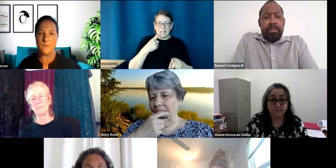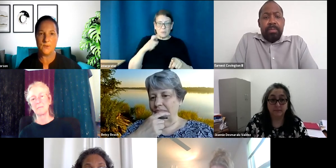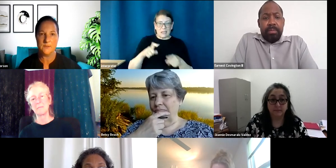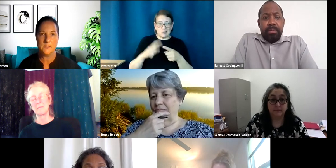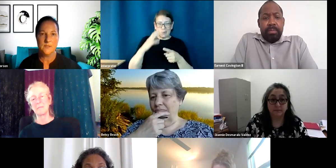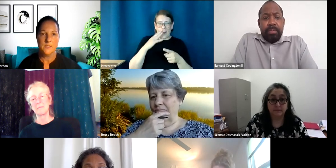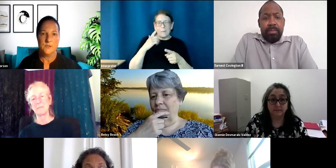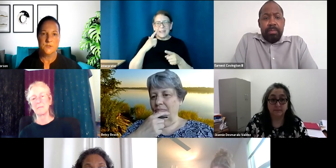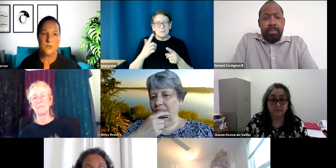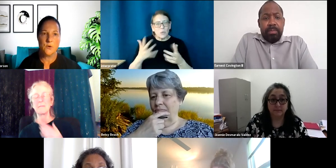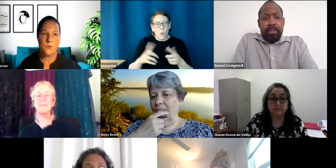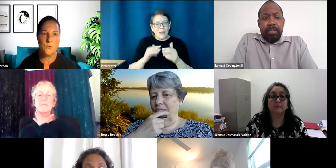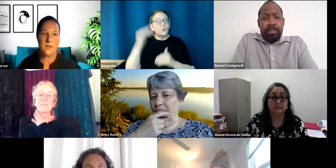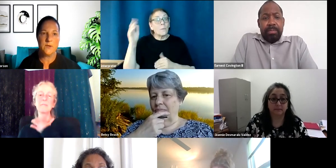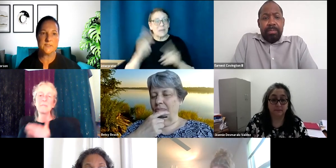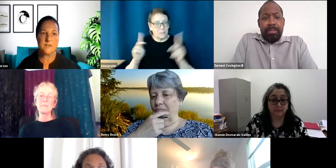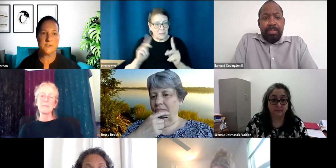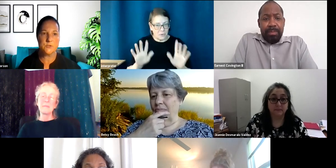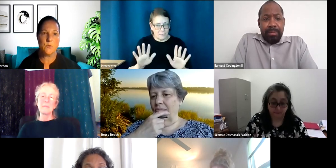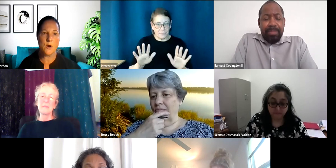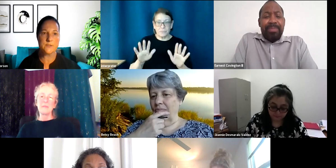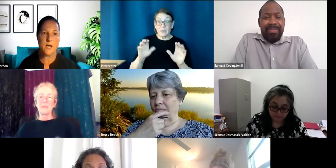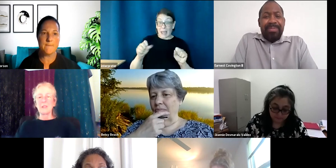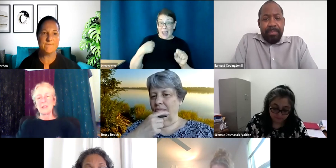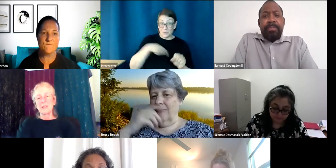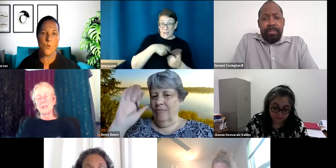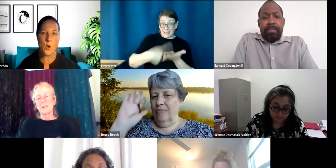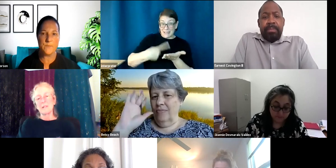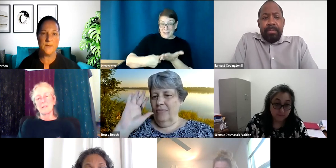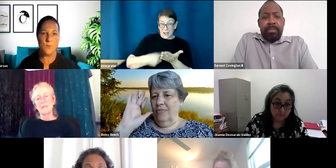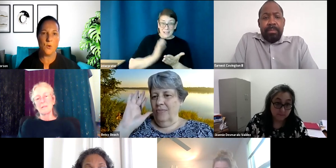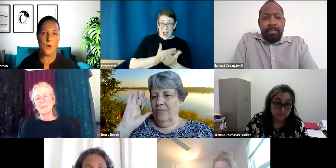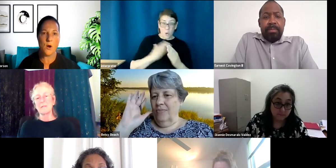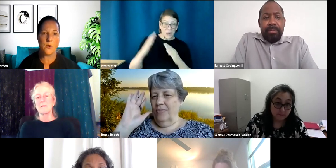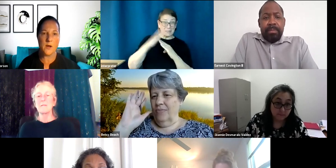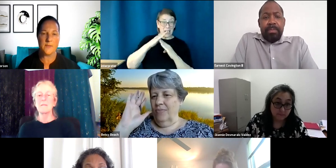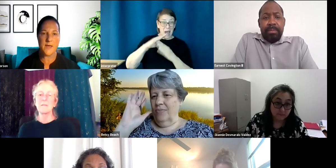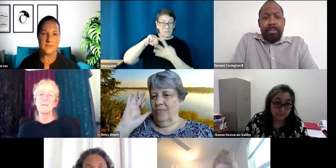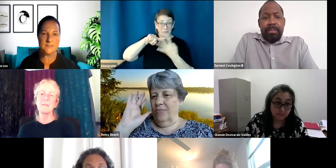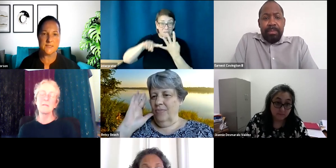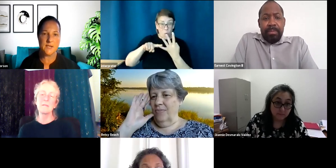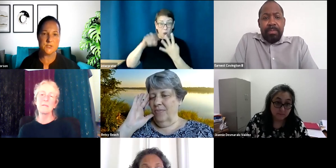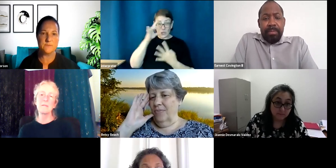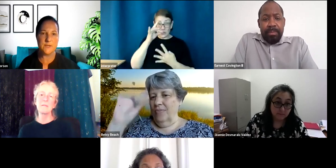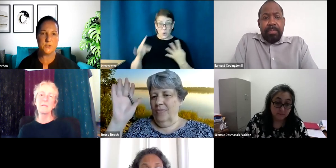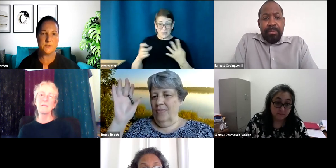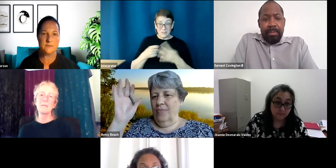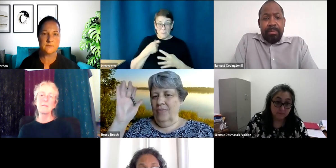of people. So can we discuss who our top four people are on that list that I just mentioned?